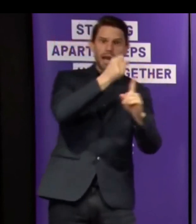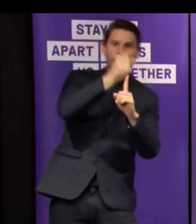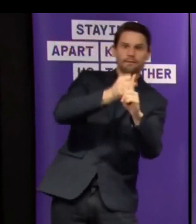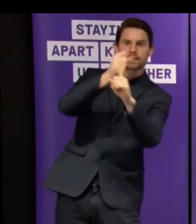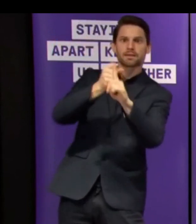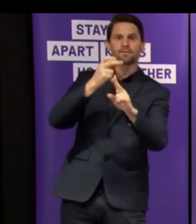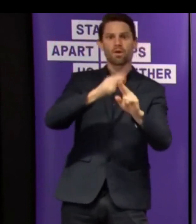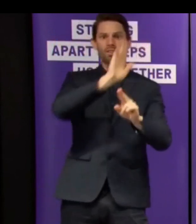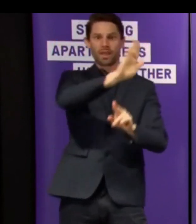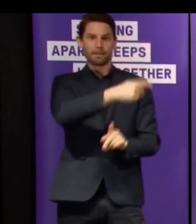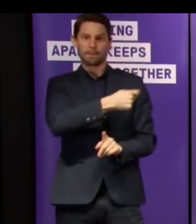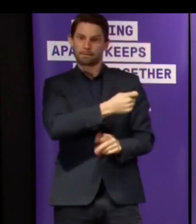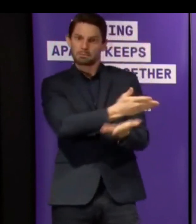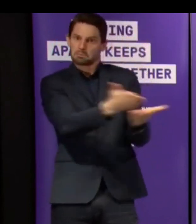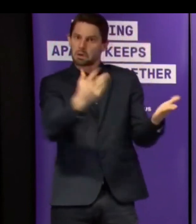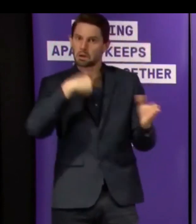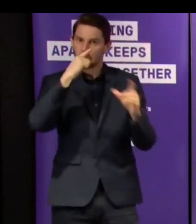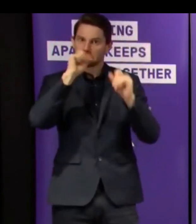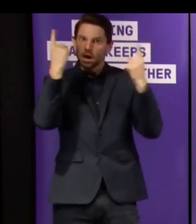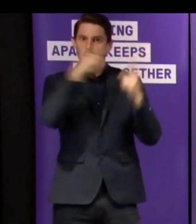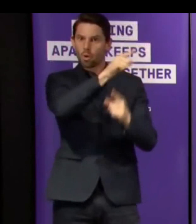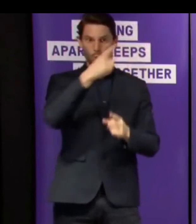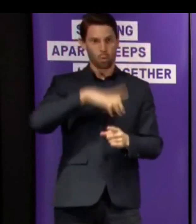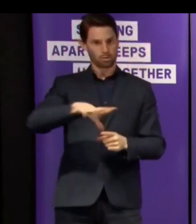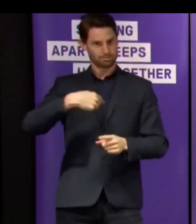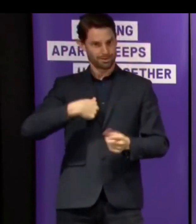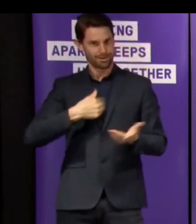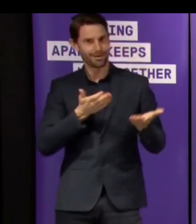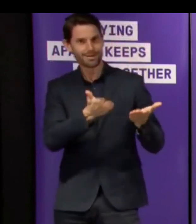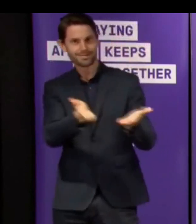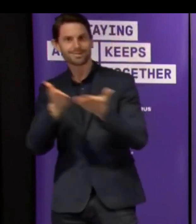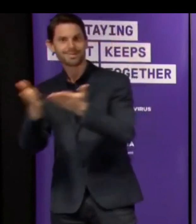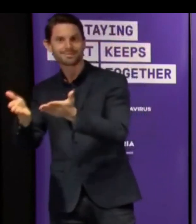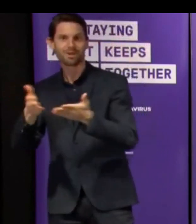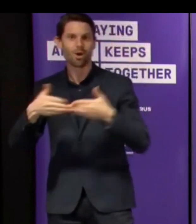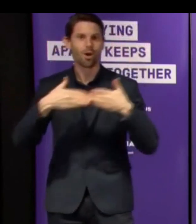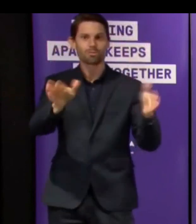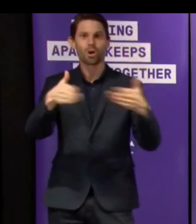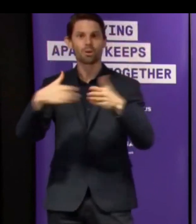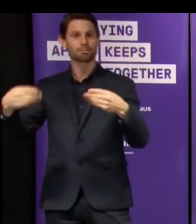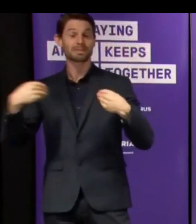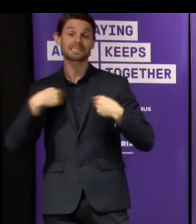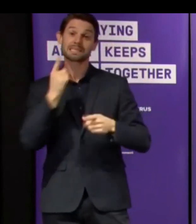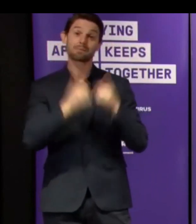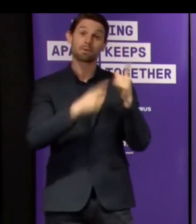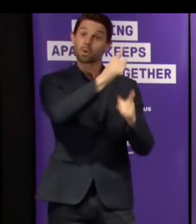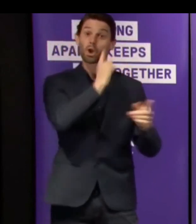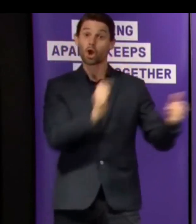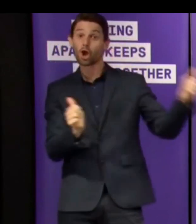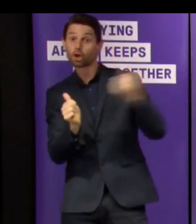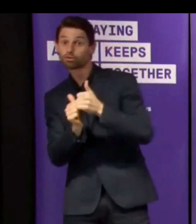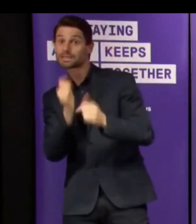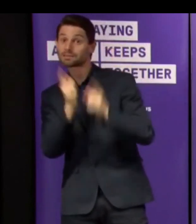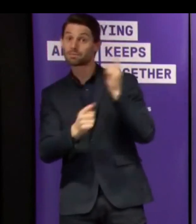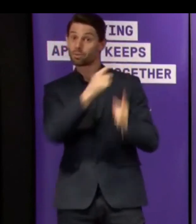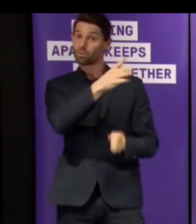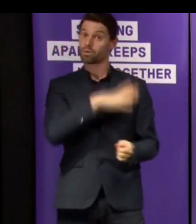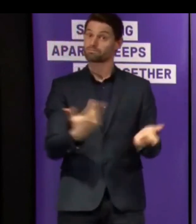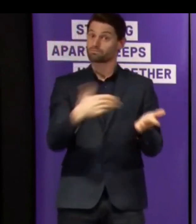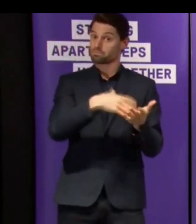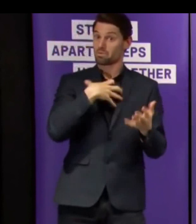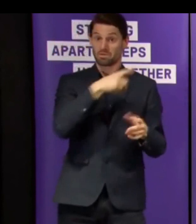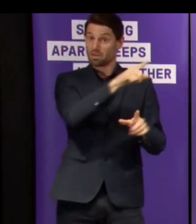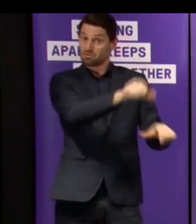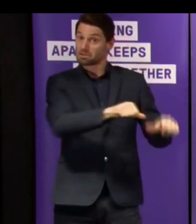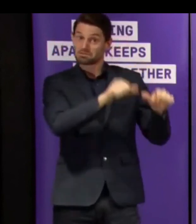with them very closely. I think that sometimes they'll be pleased with announcements we make, other times they'll want more. I'm not critical of them for